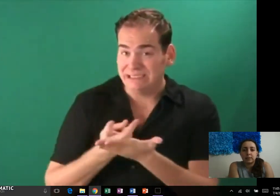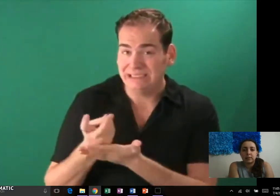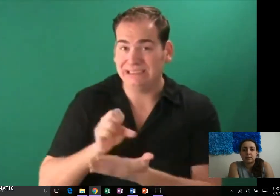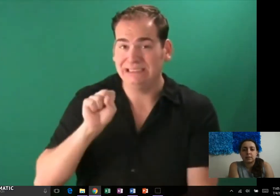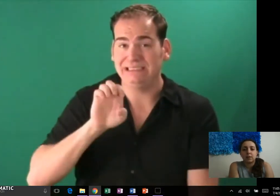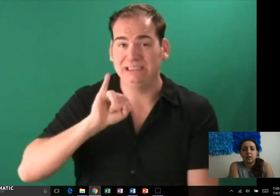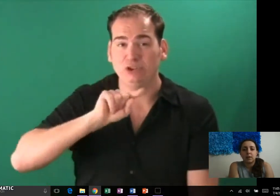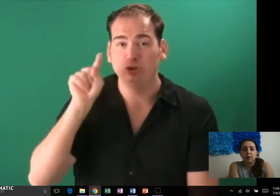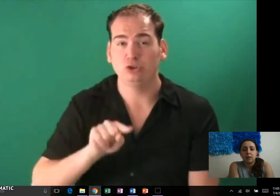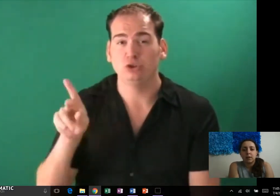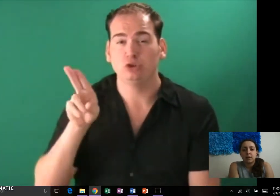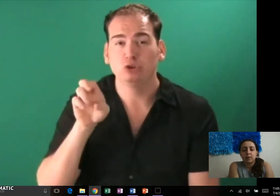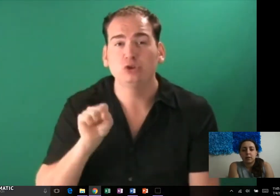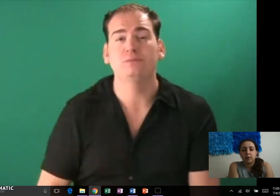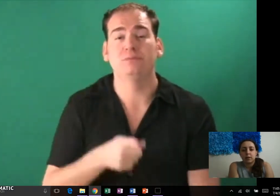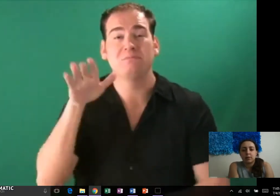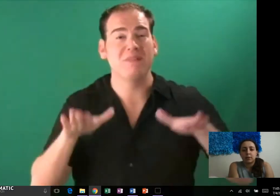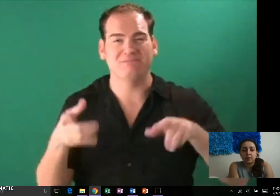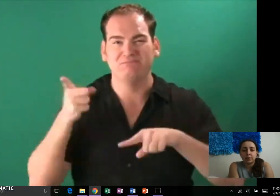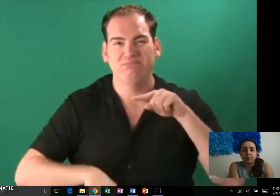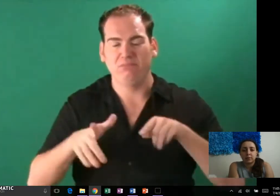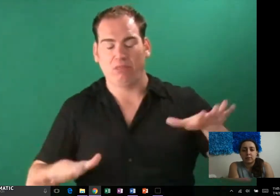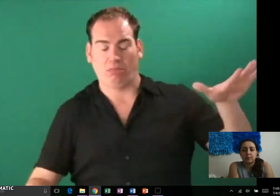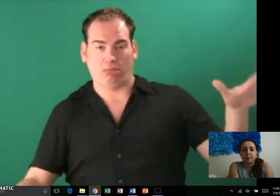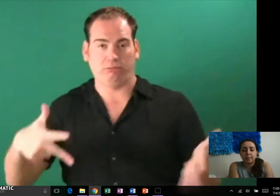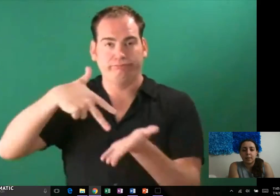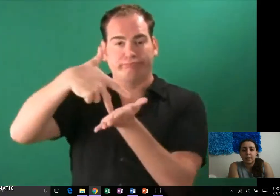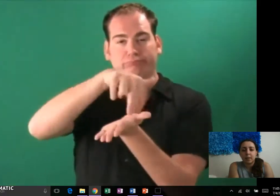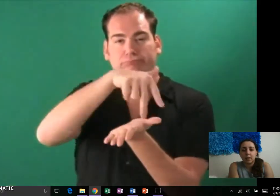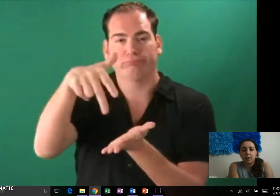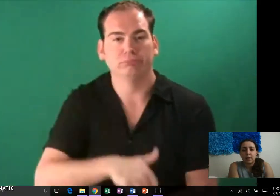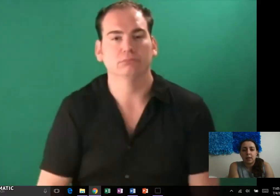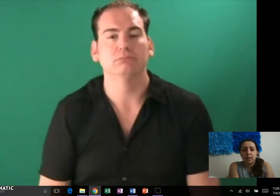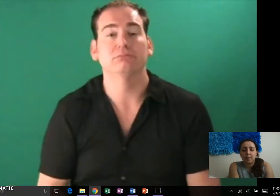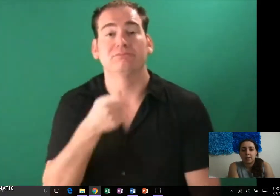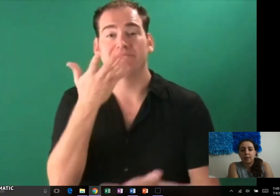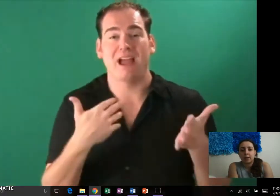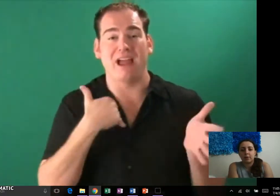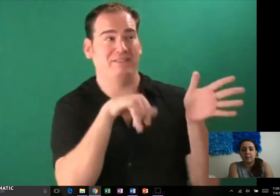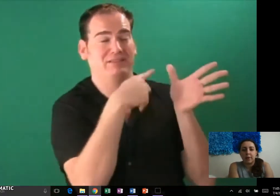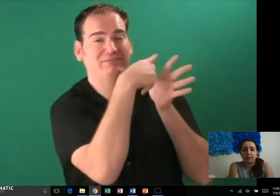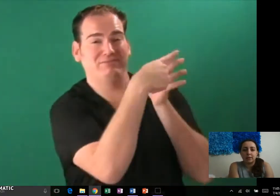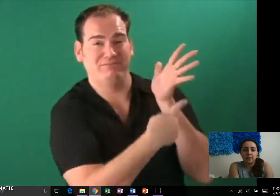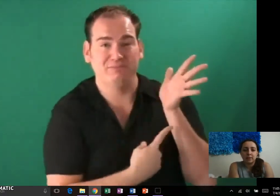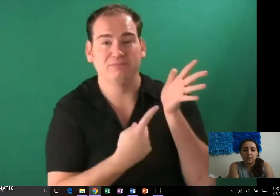seizures inability to balance easily